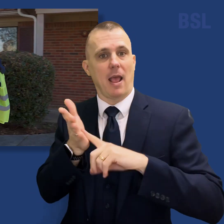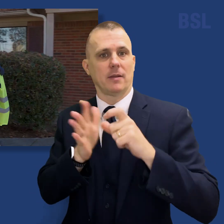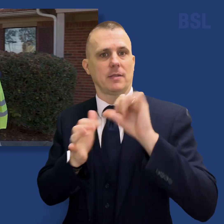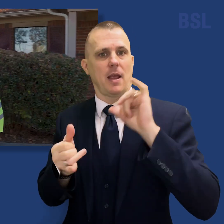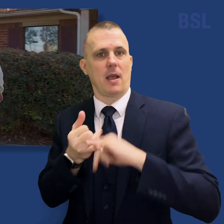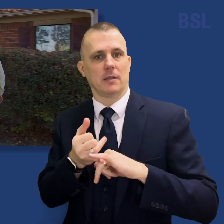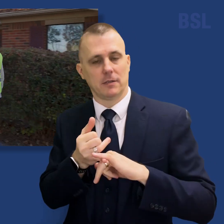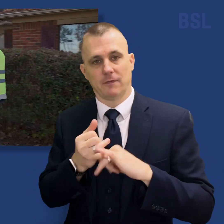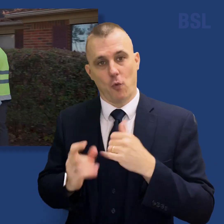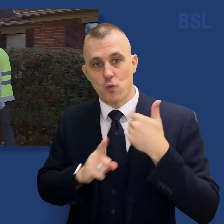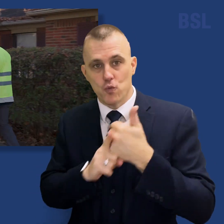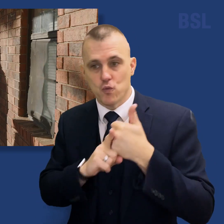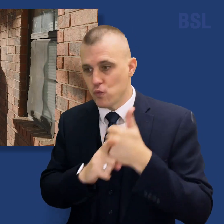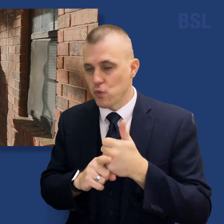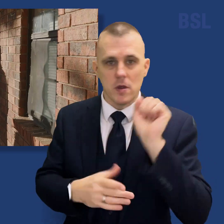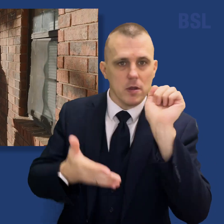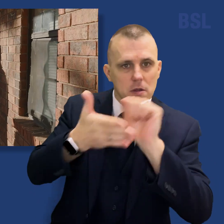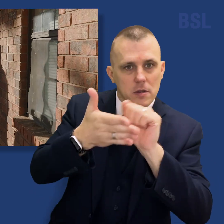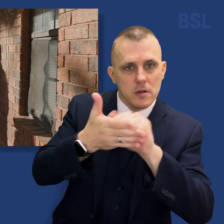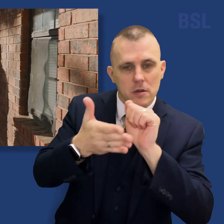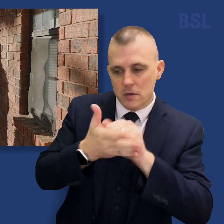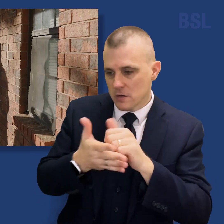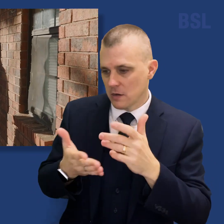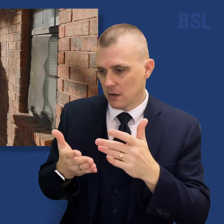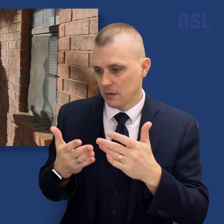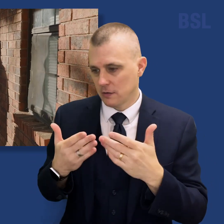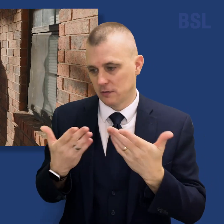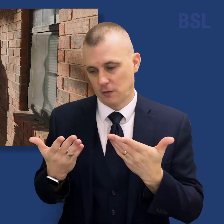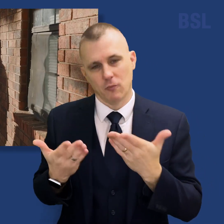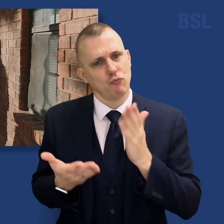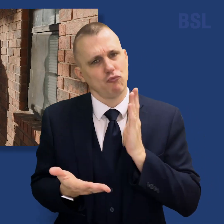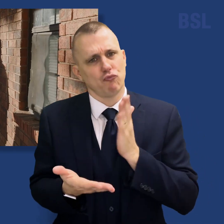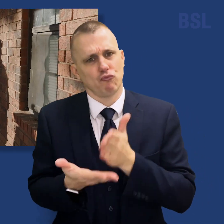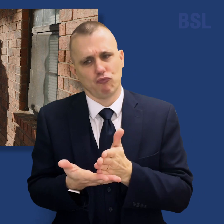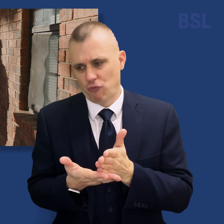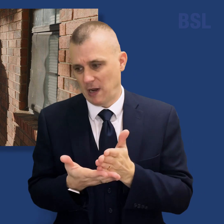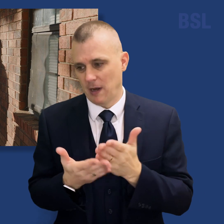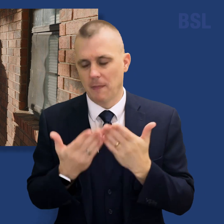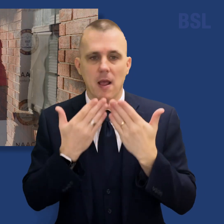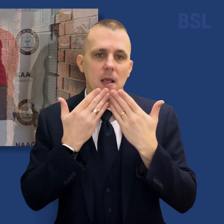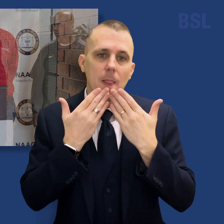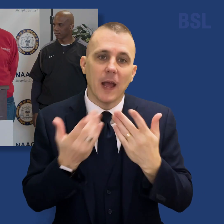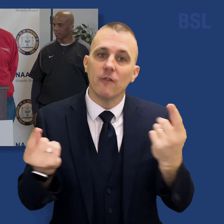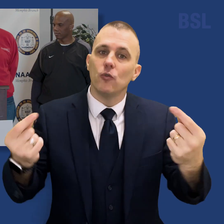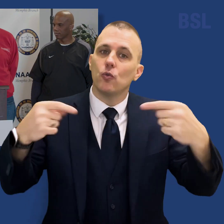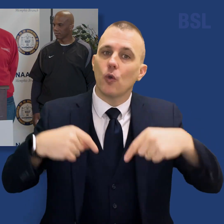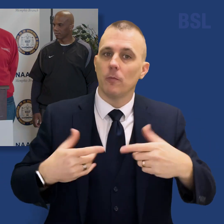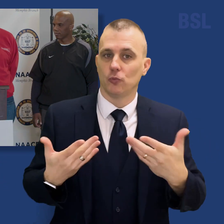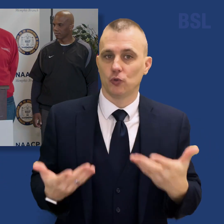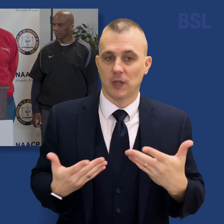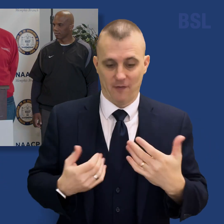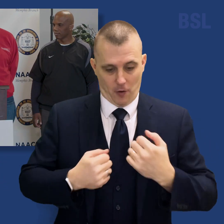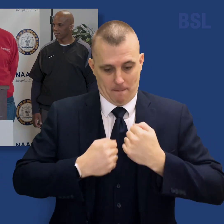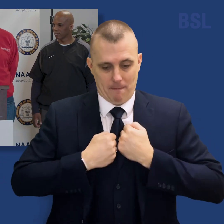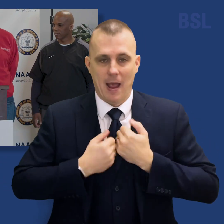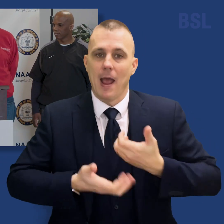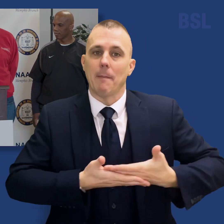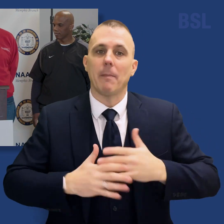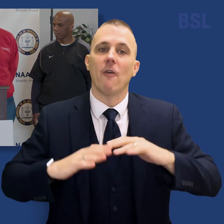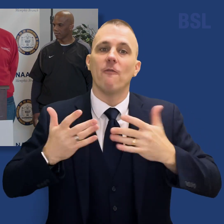going door-to-door to get the word out to those most in need. Thank you all so much for coming out today for My Babies